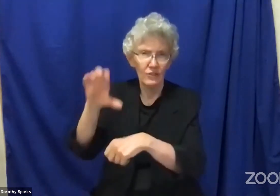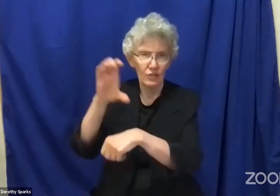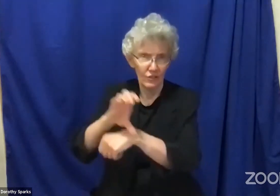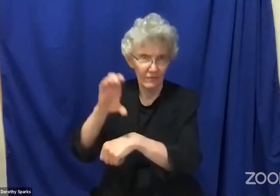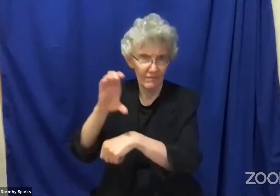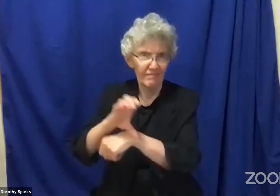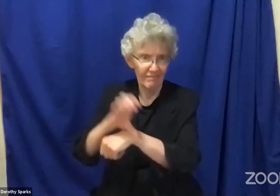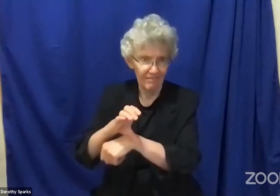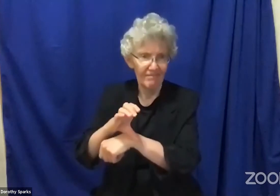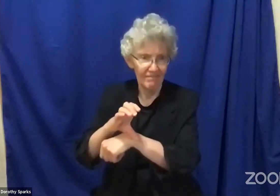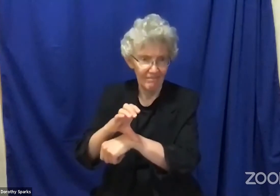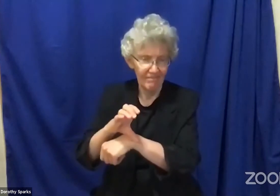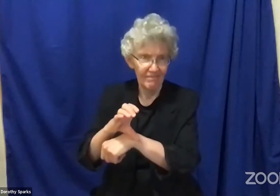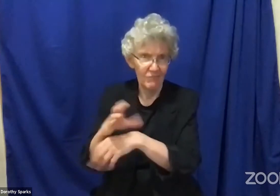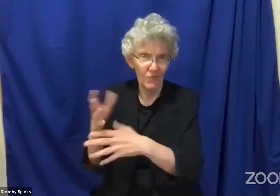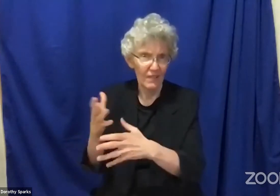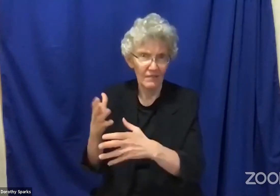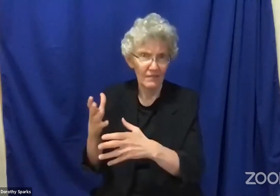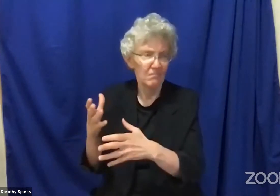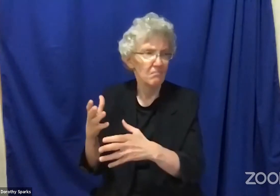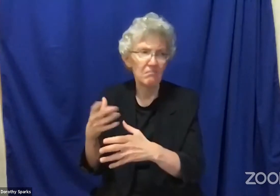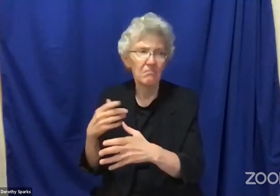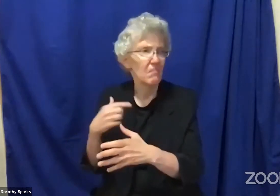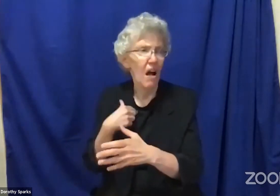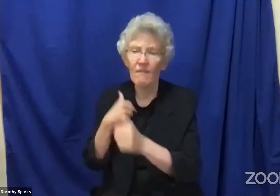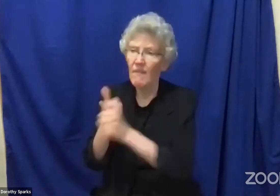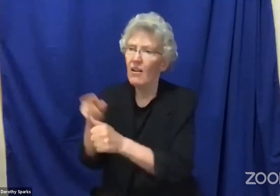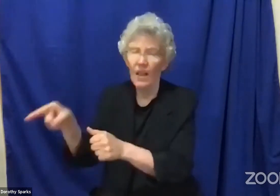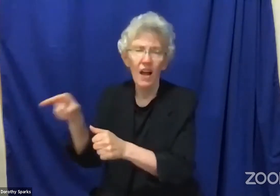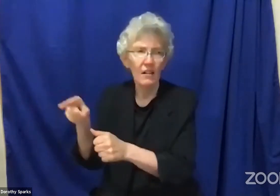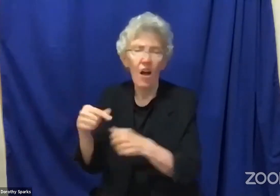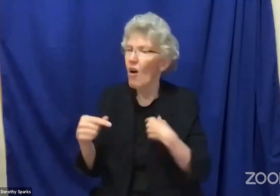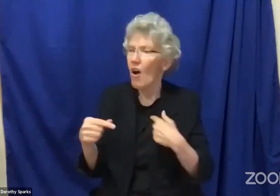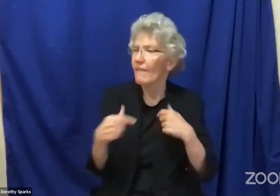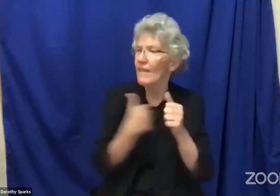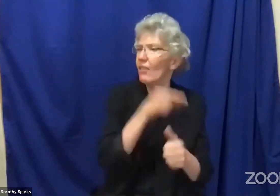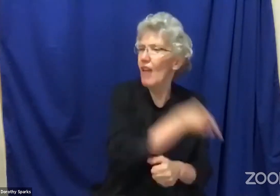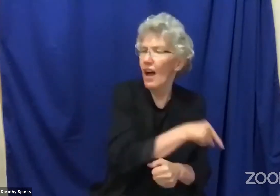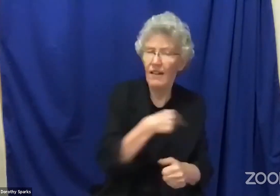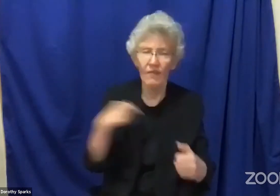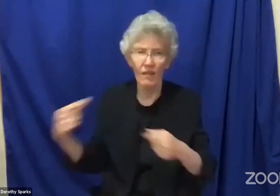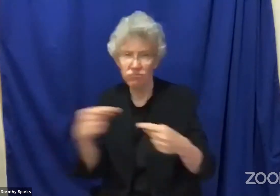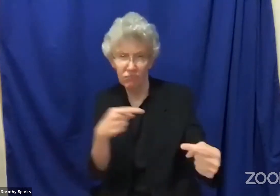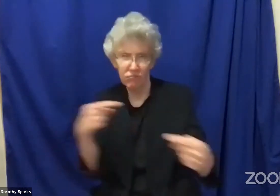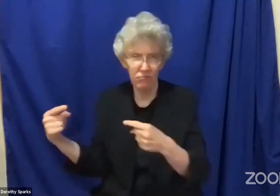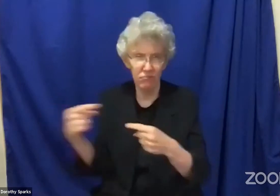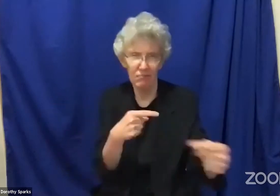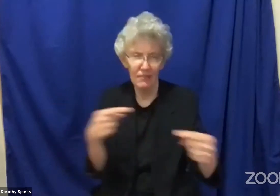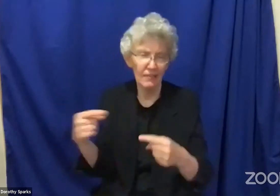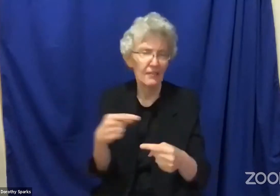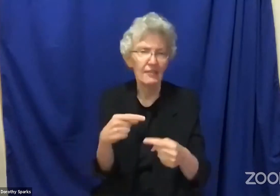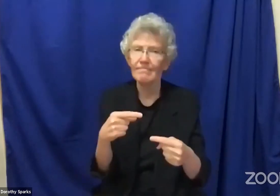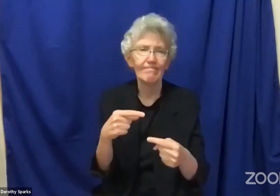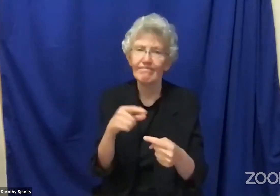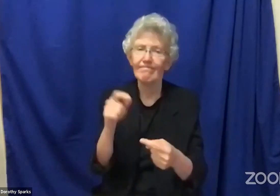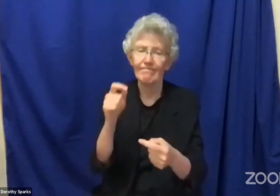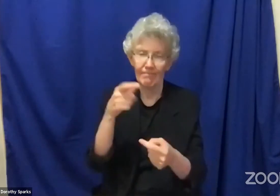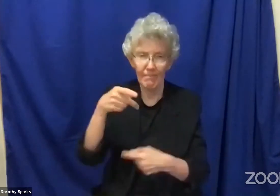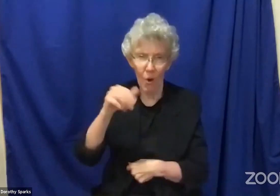My dear friends, as a follower of our Lord Jesus Christ, I beg you to get along with one